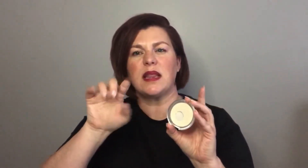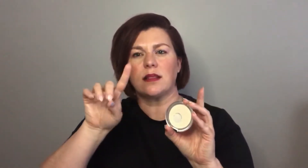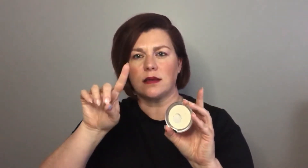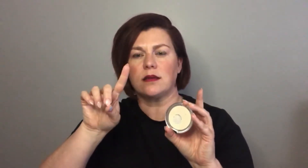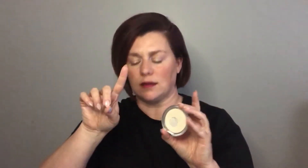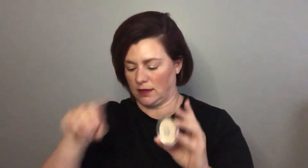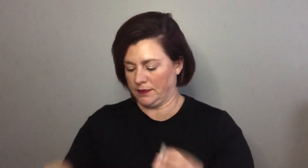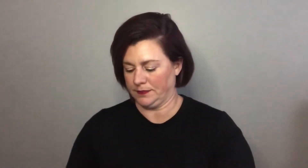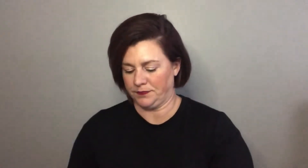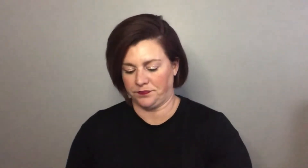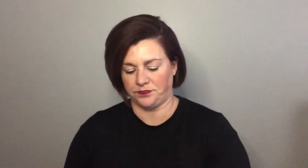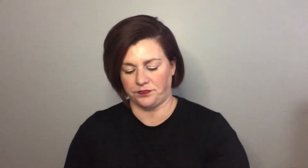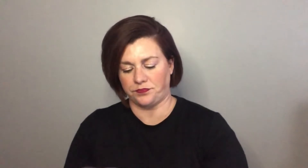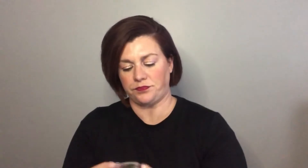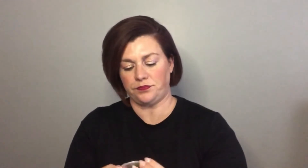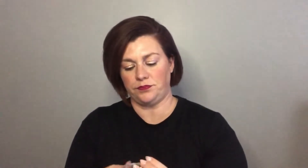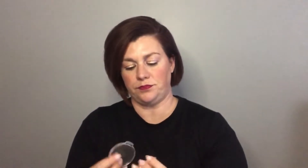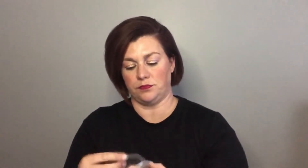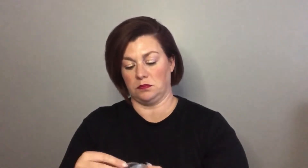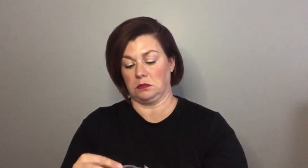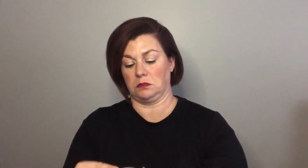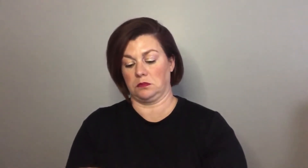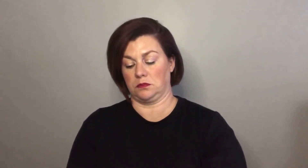feeling and so I really like this because it's so light